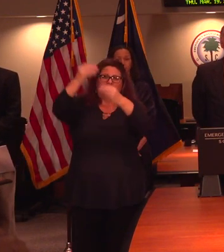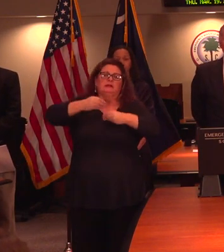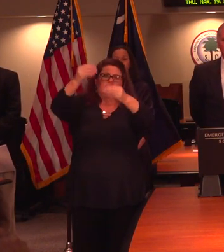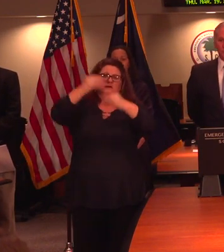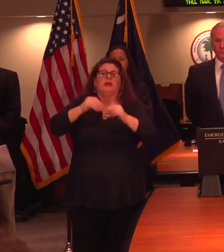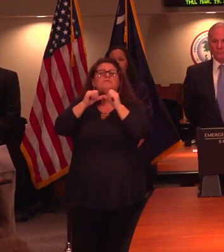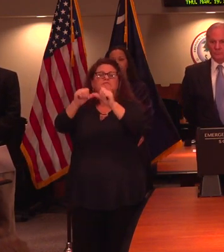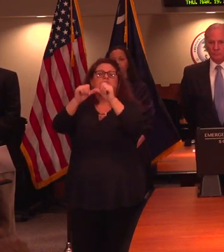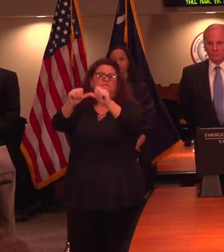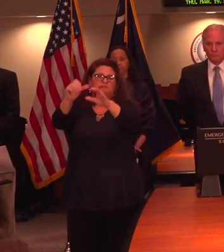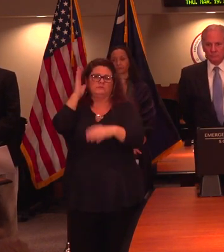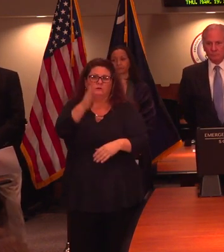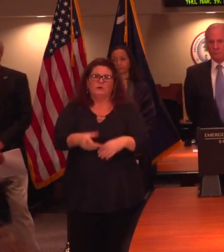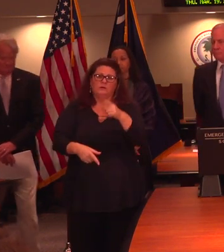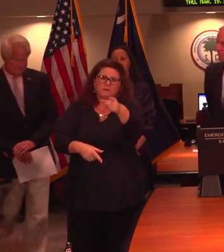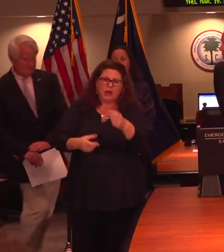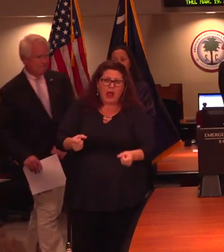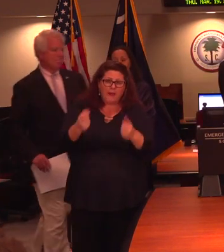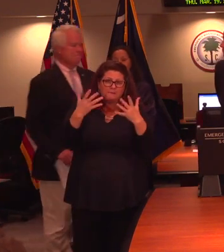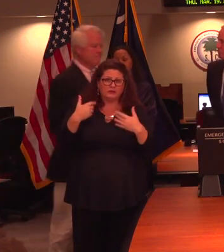how much we're getting from the federal stockpile at this point?